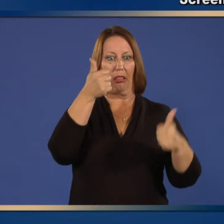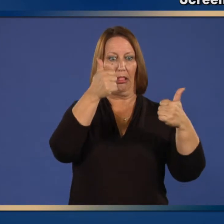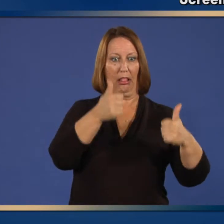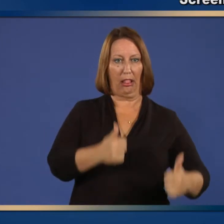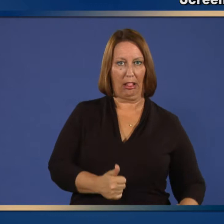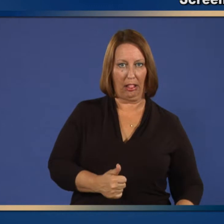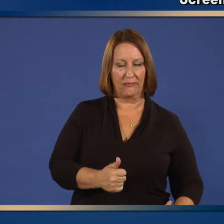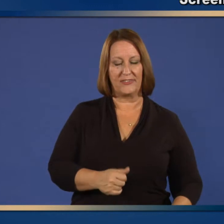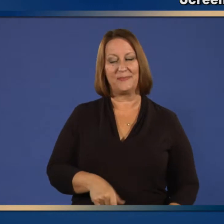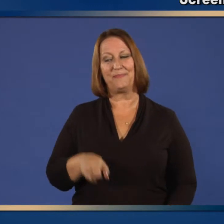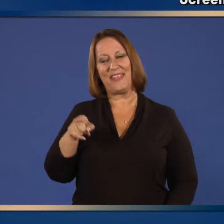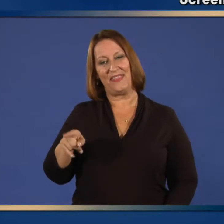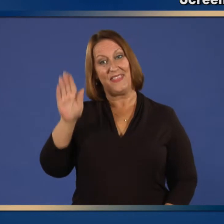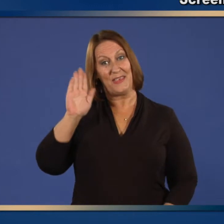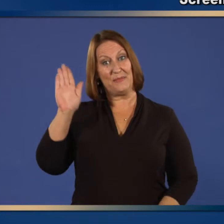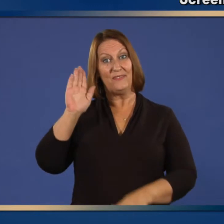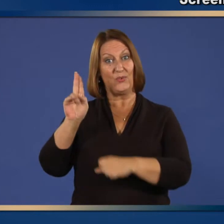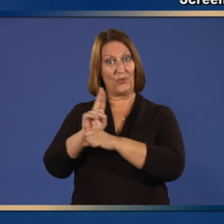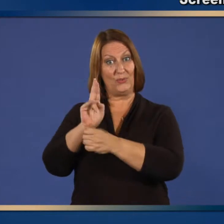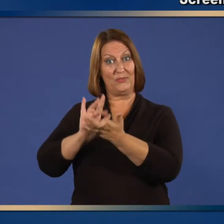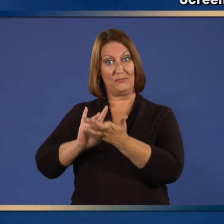previous influenza vaccination.